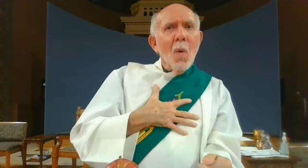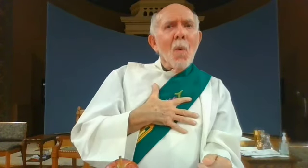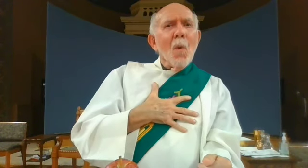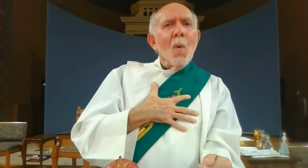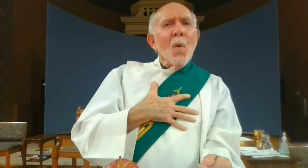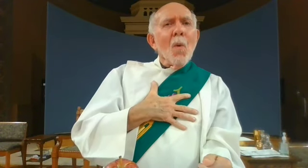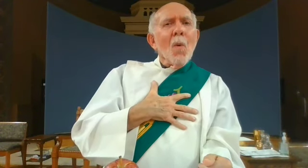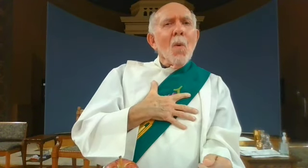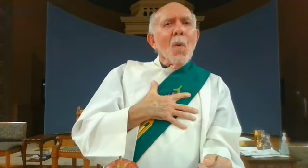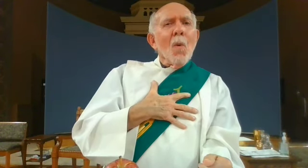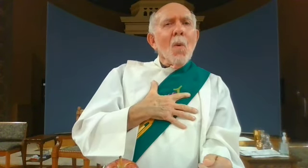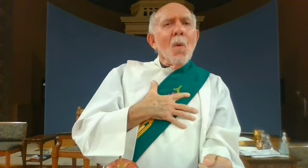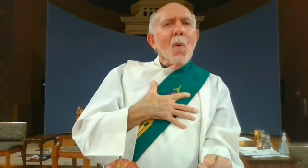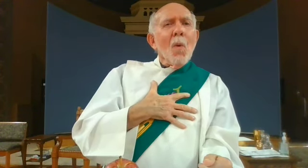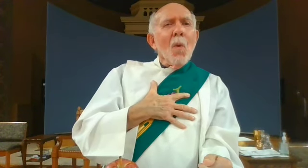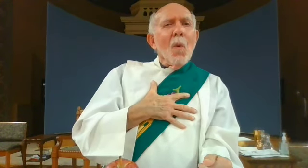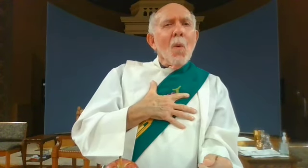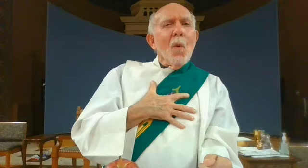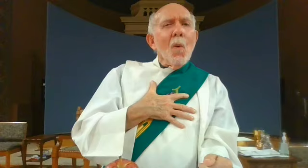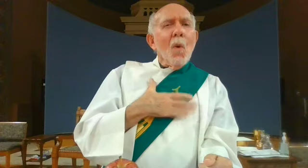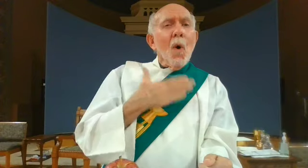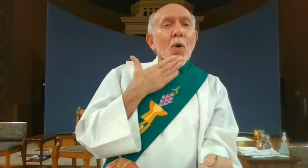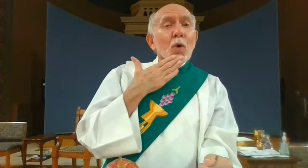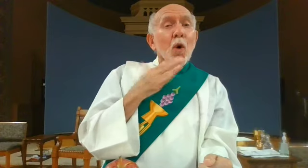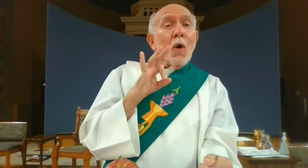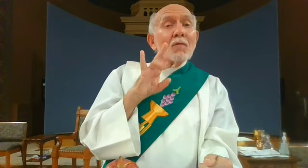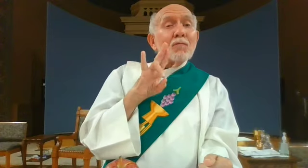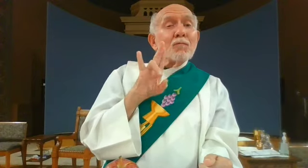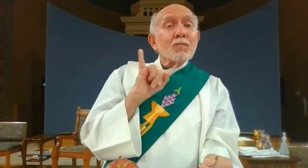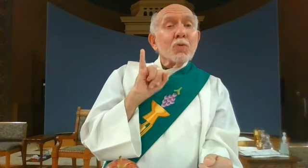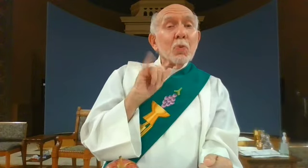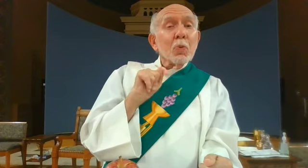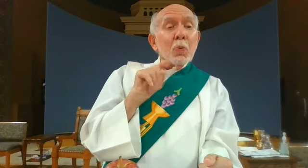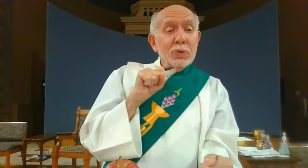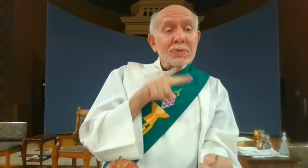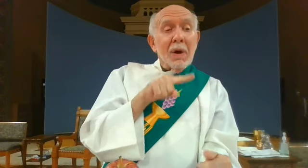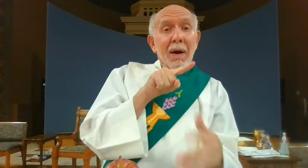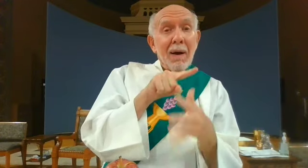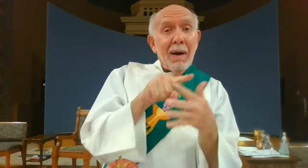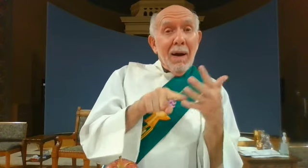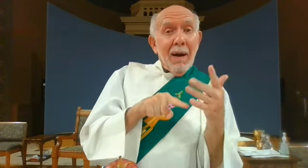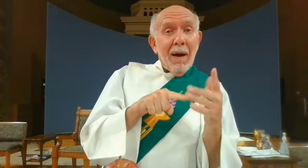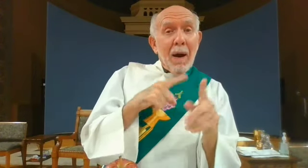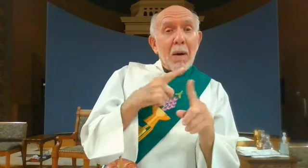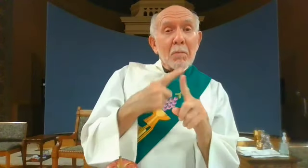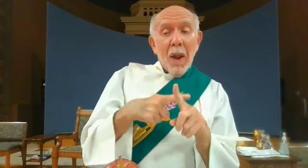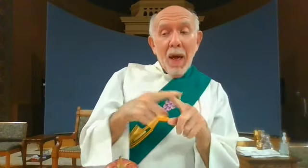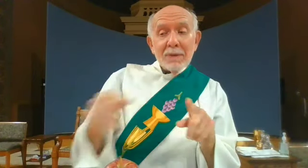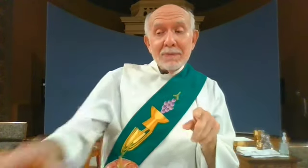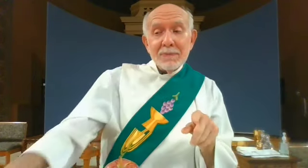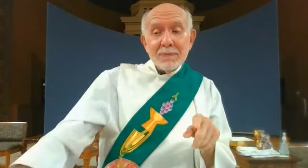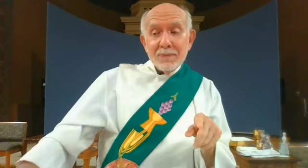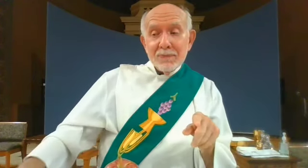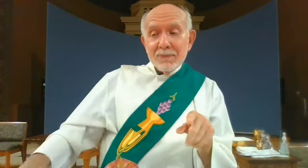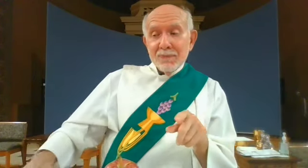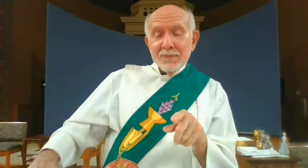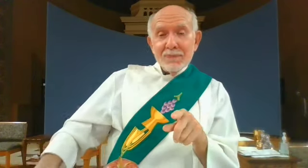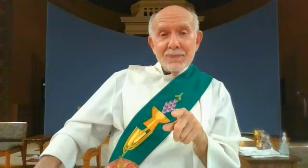inside we want to feel the good fruits everything Paul had said